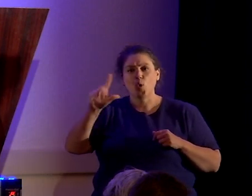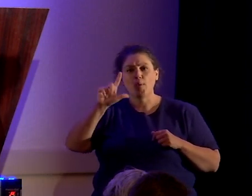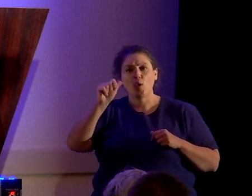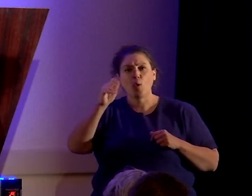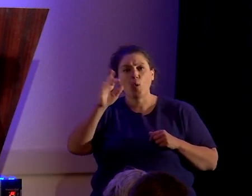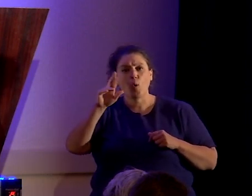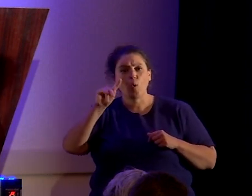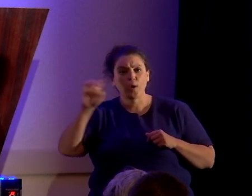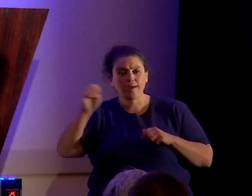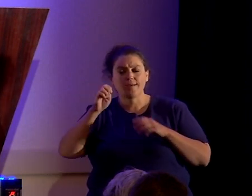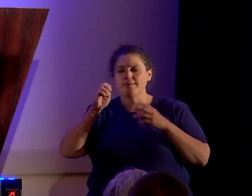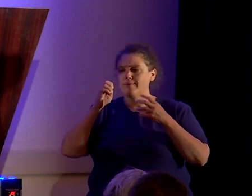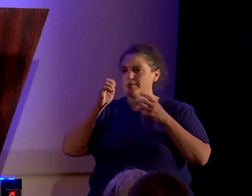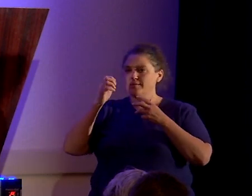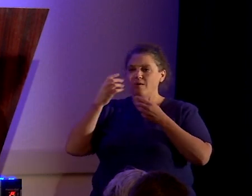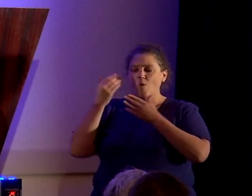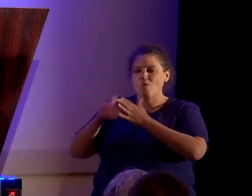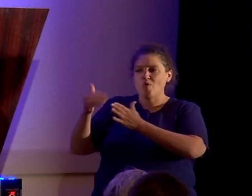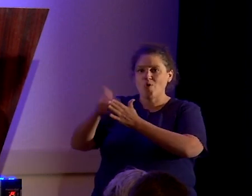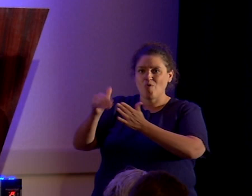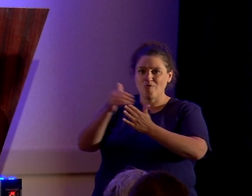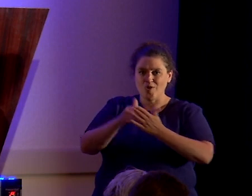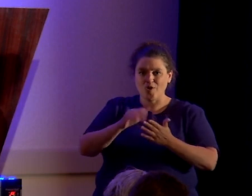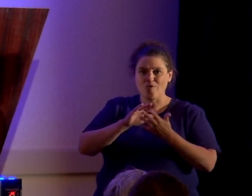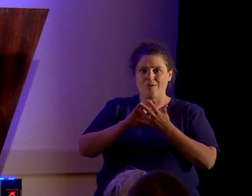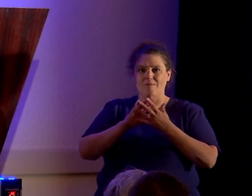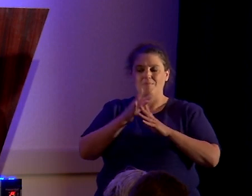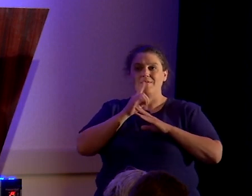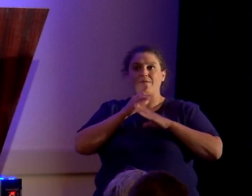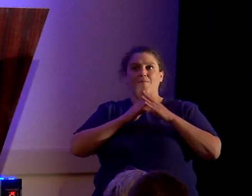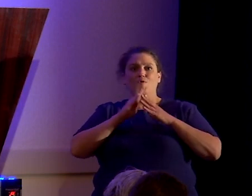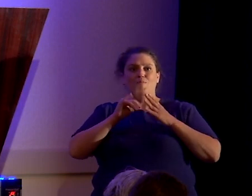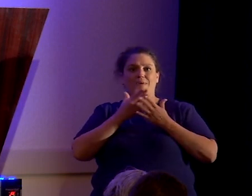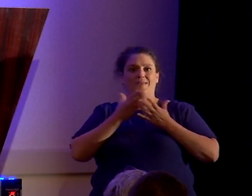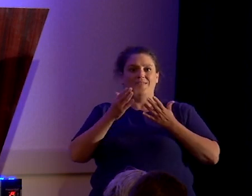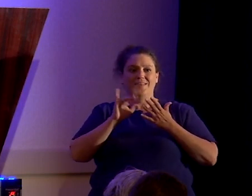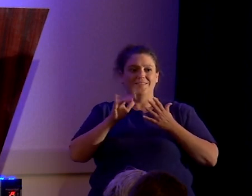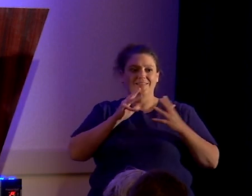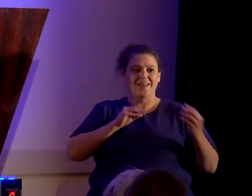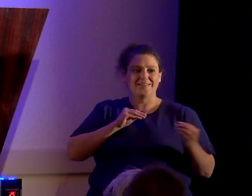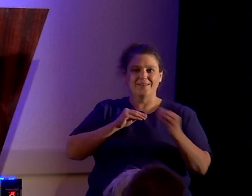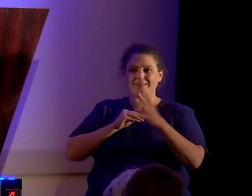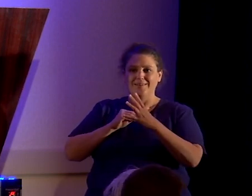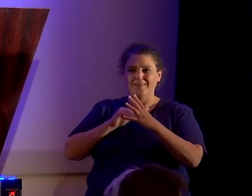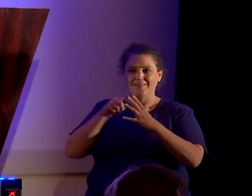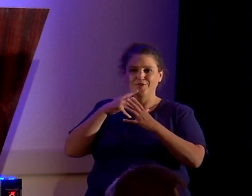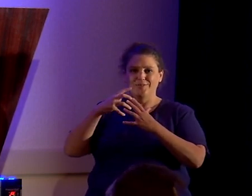laureate brought humbly down to earth by things like slide projectors.